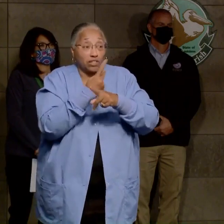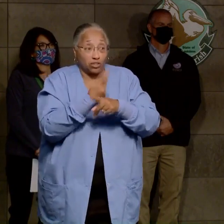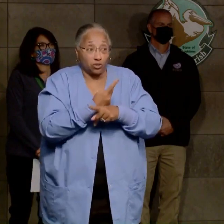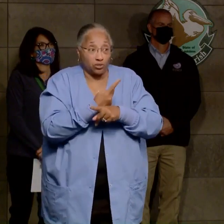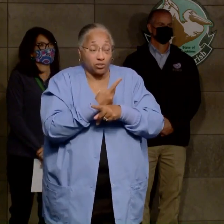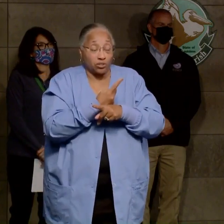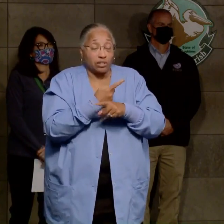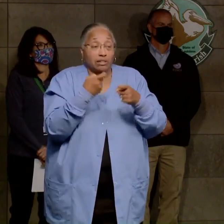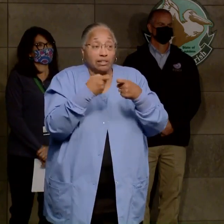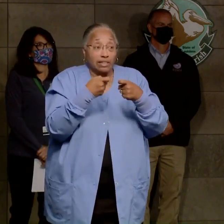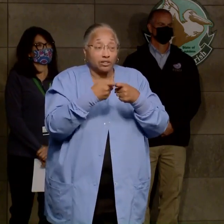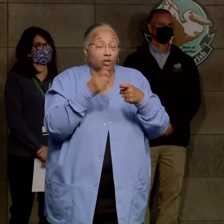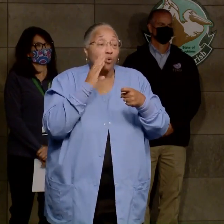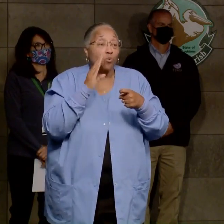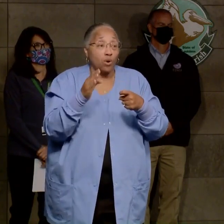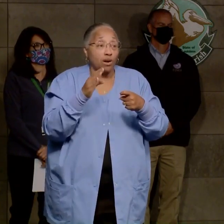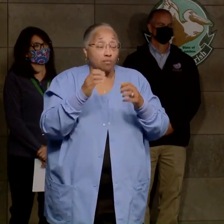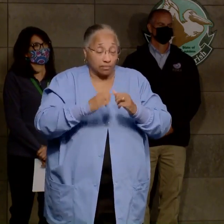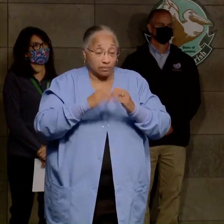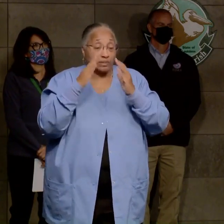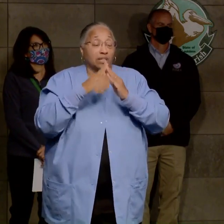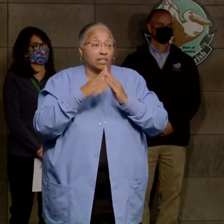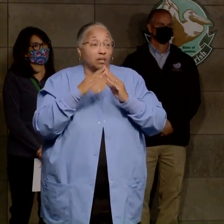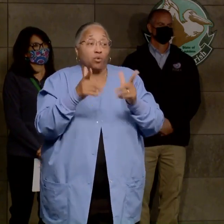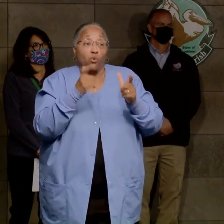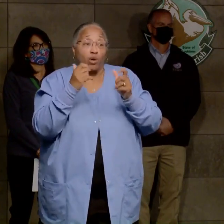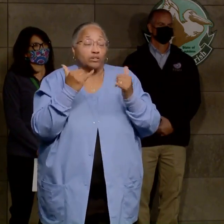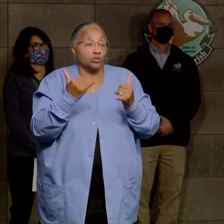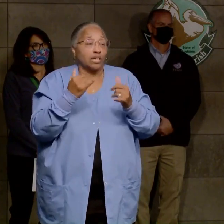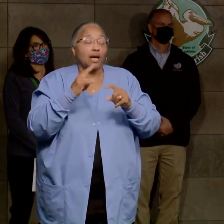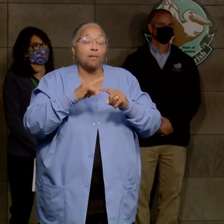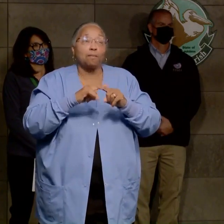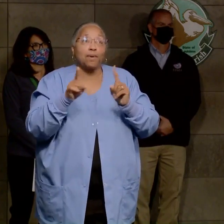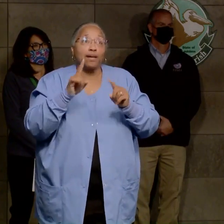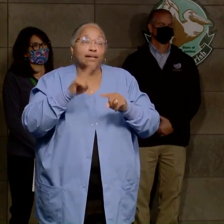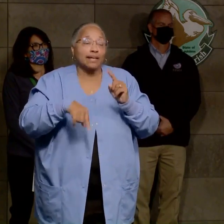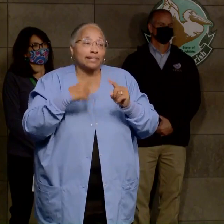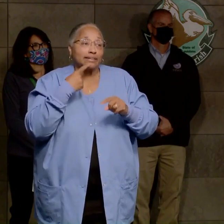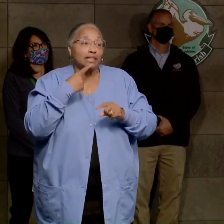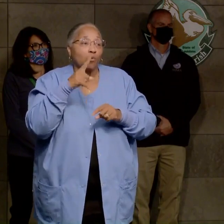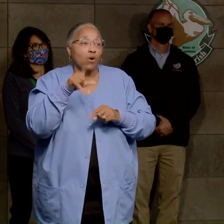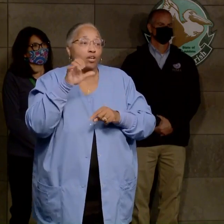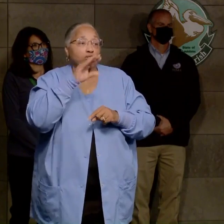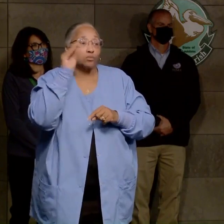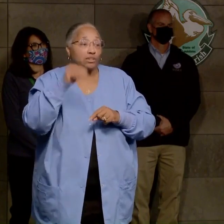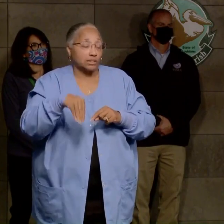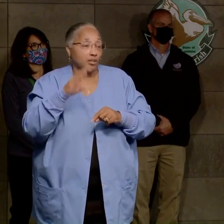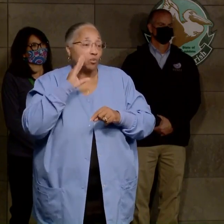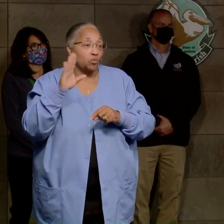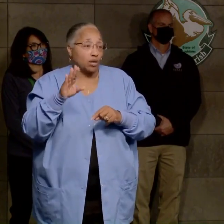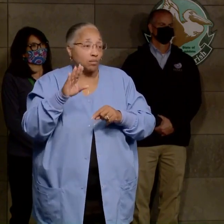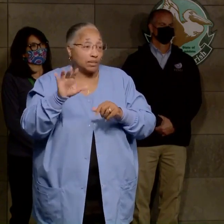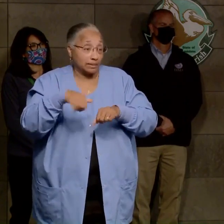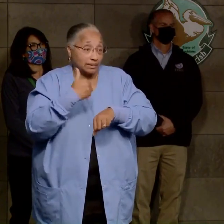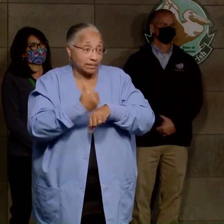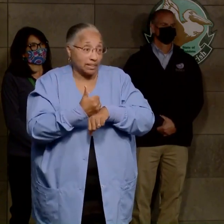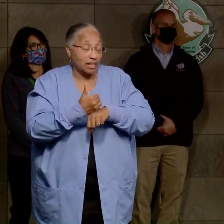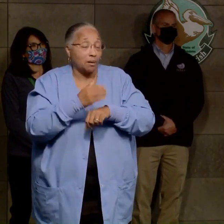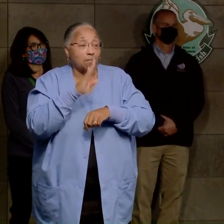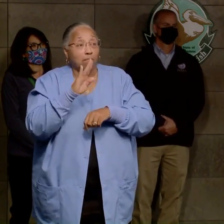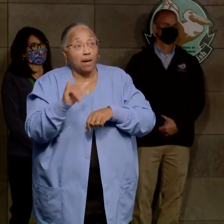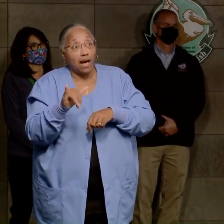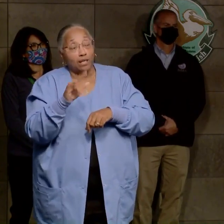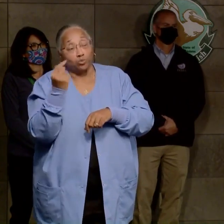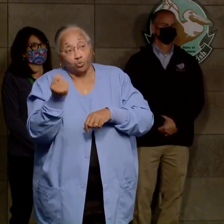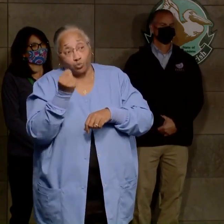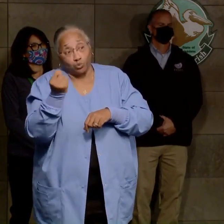is going to be restored rapidly today, but I can't tell you that 100 percent of that is going to be restored by Tuesday. The